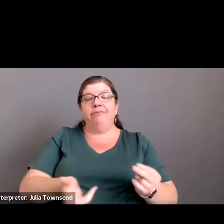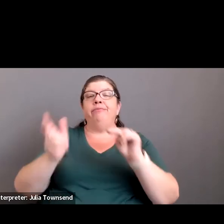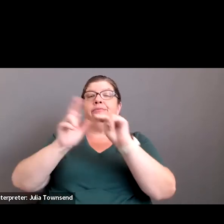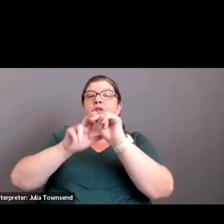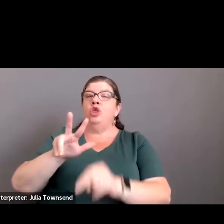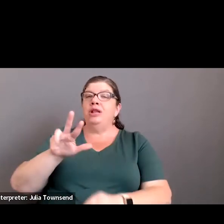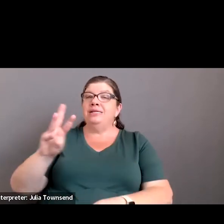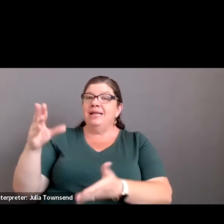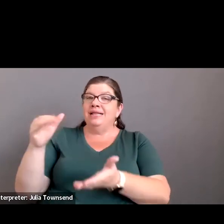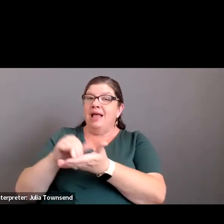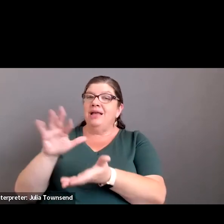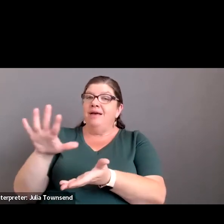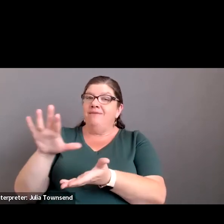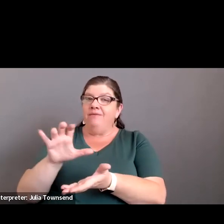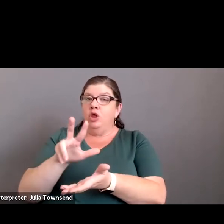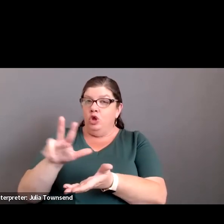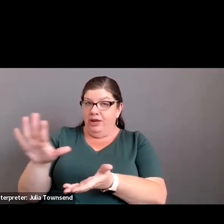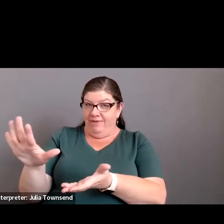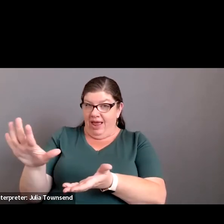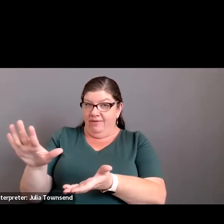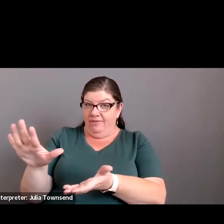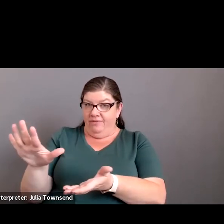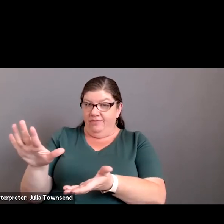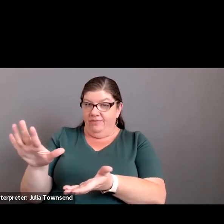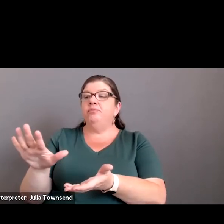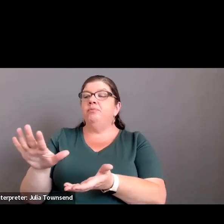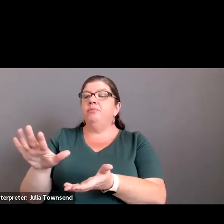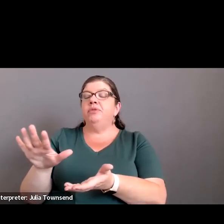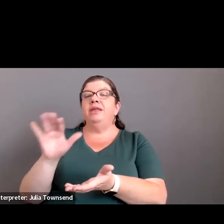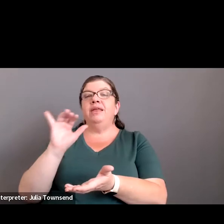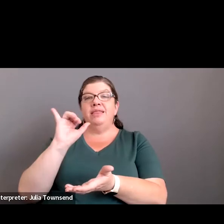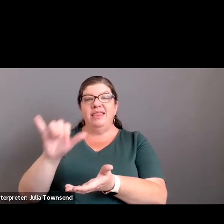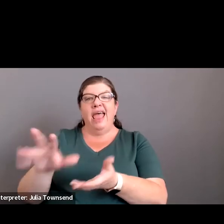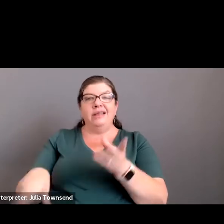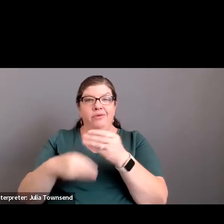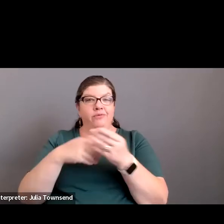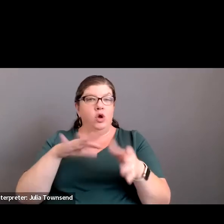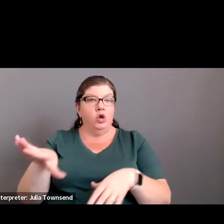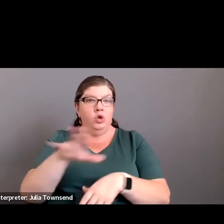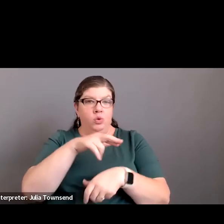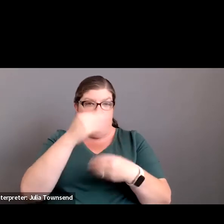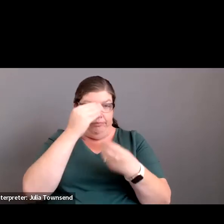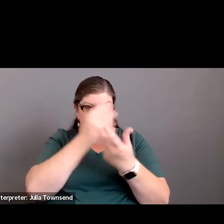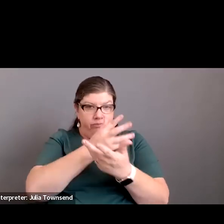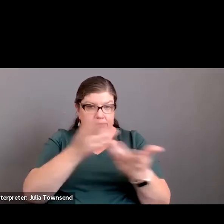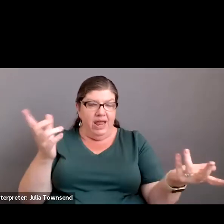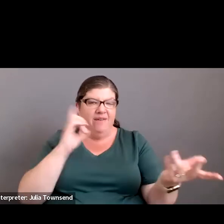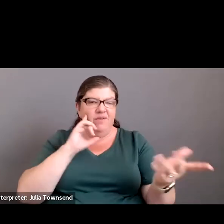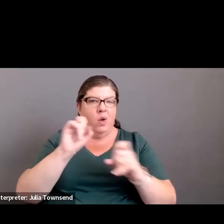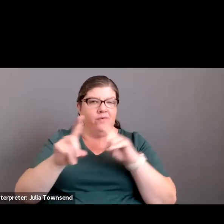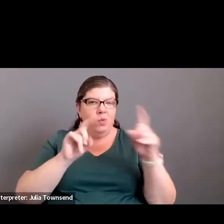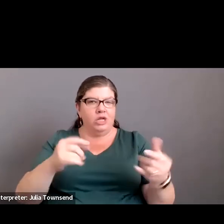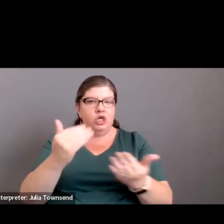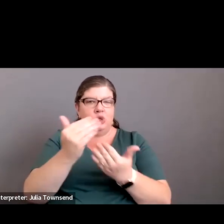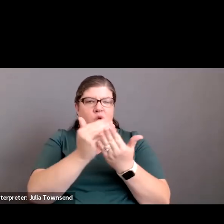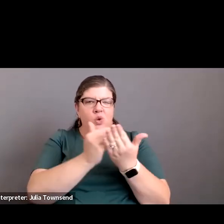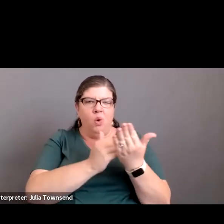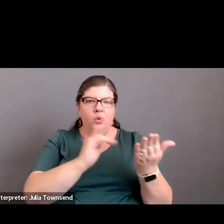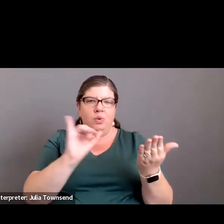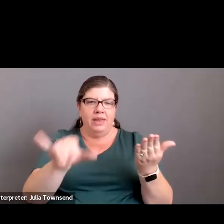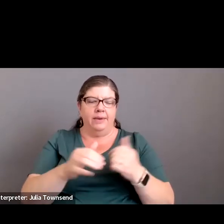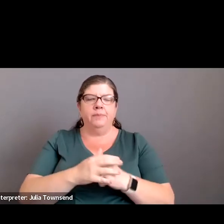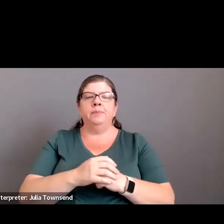$36,535. And that's on there for your reference if you have any questions when you go through the consent agenda.